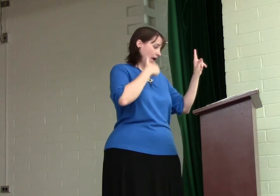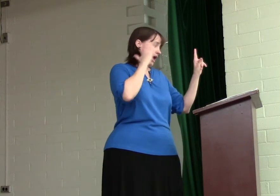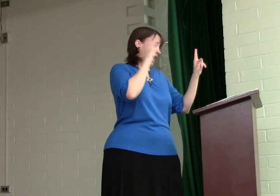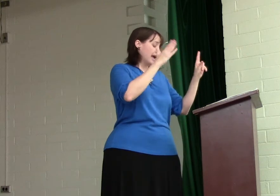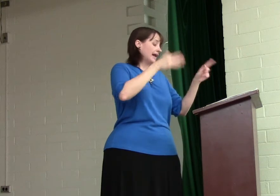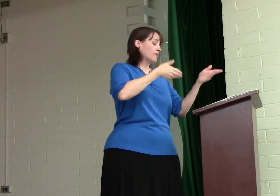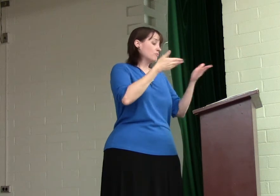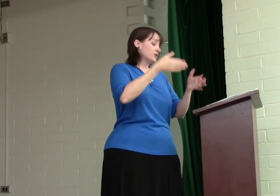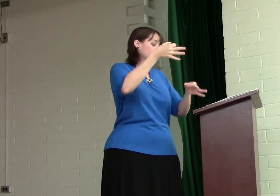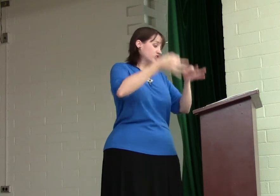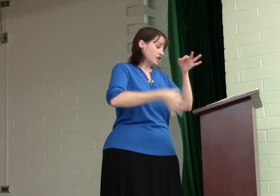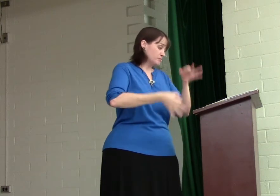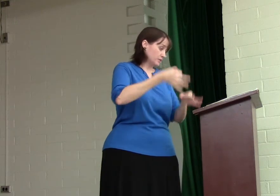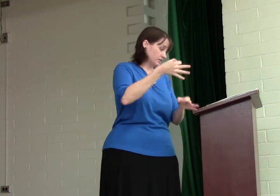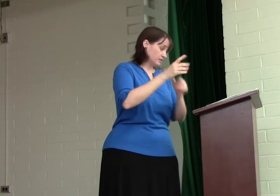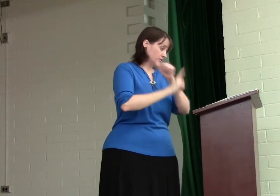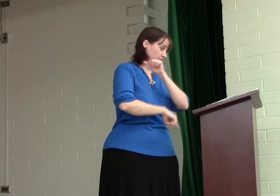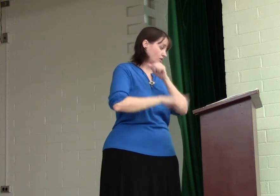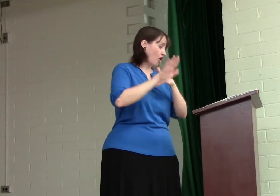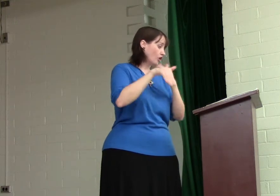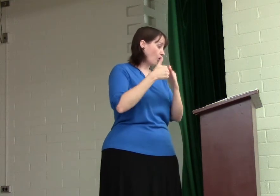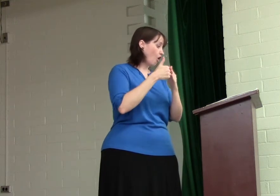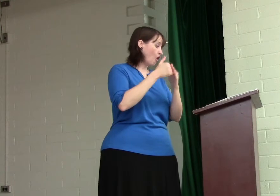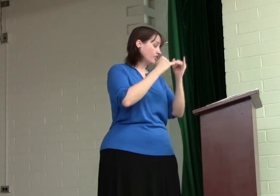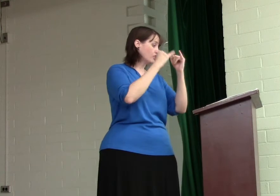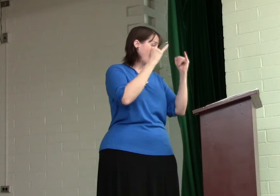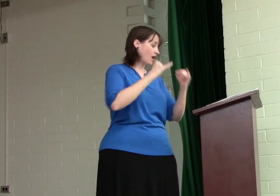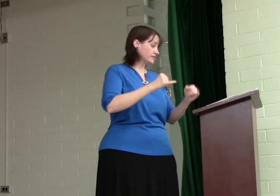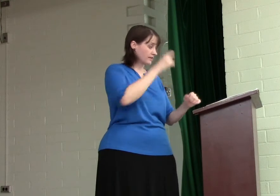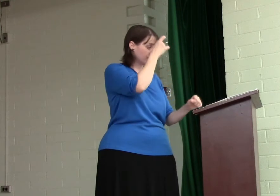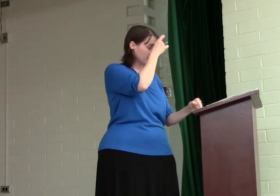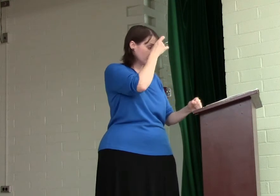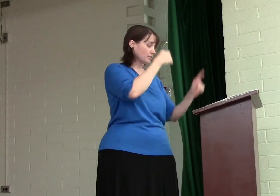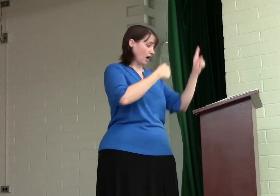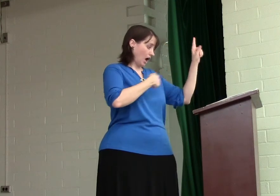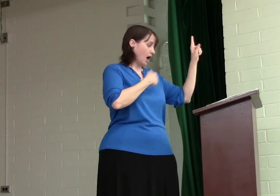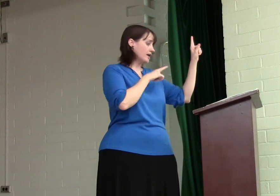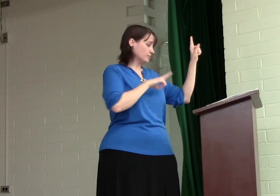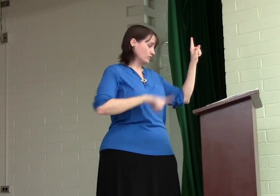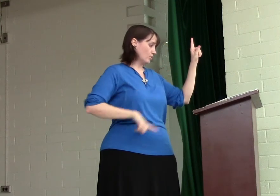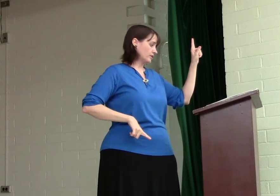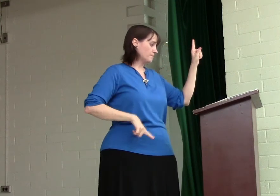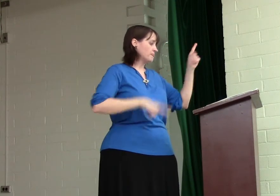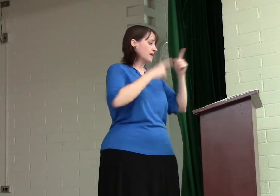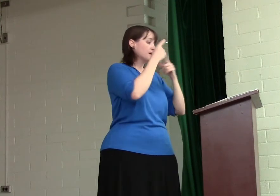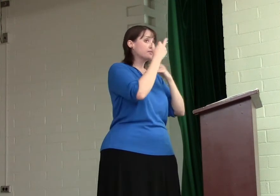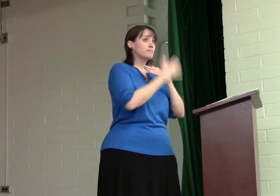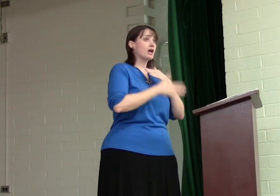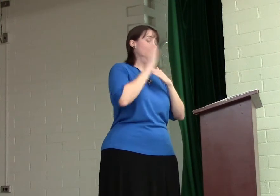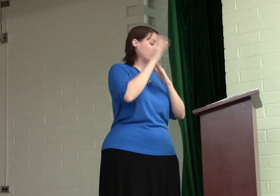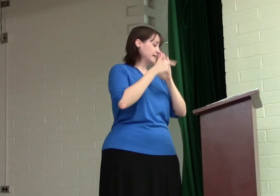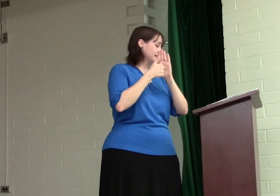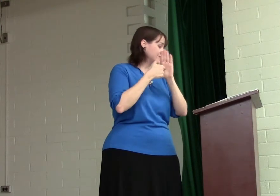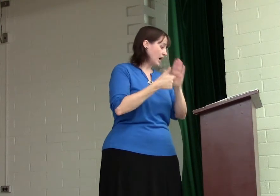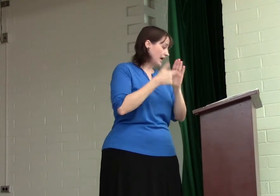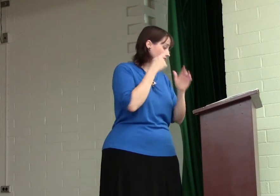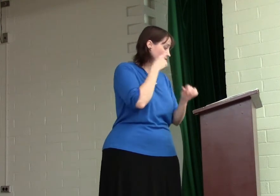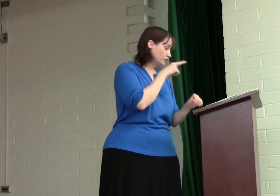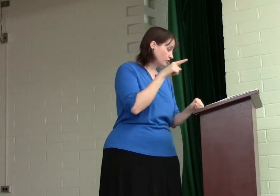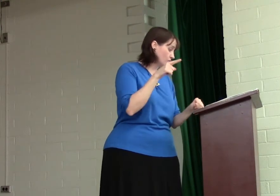And I will bring judgment on all the gods of Egypt. I am the Lord. The blood will be a sign for you